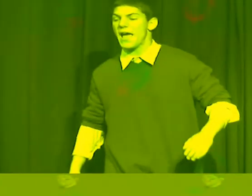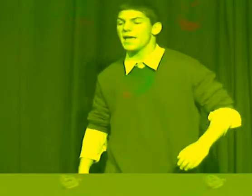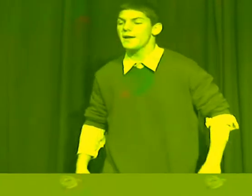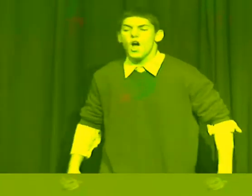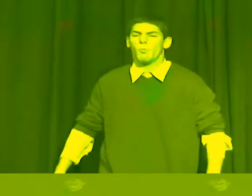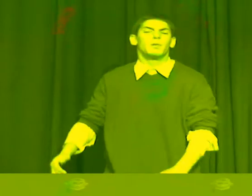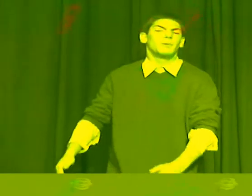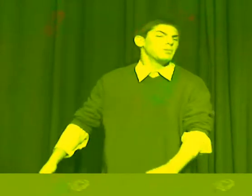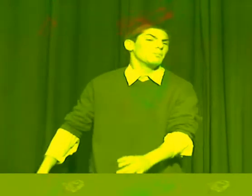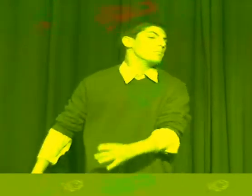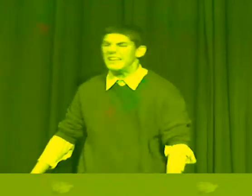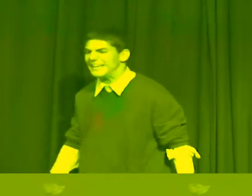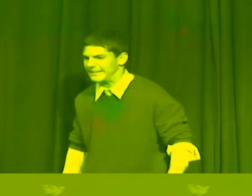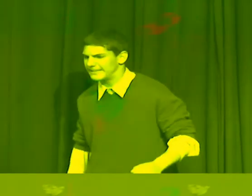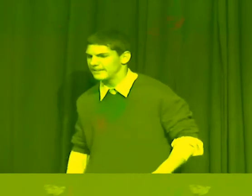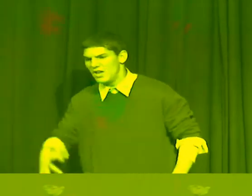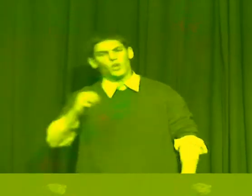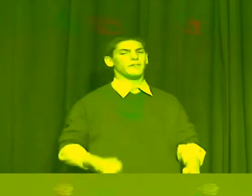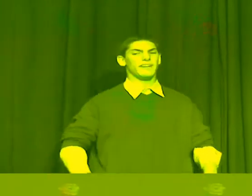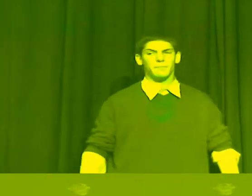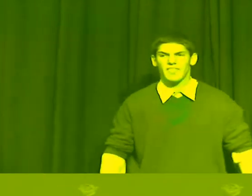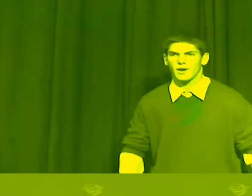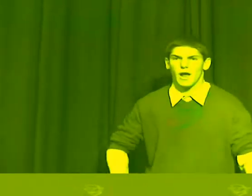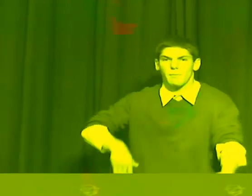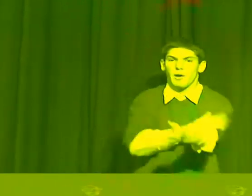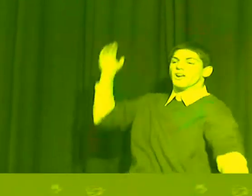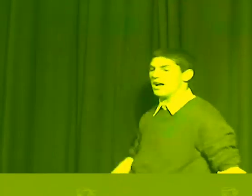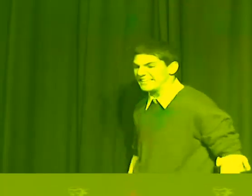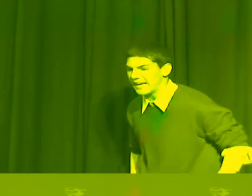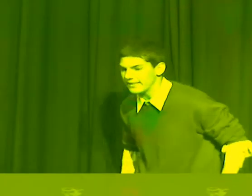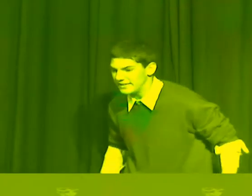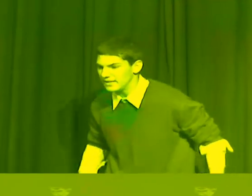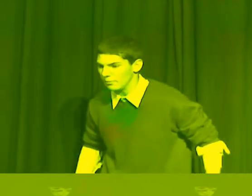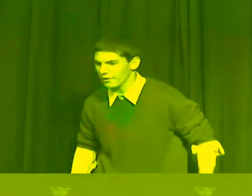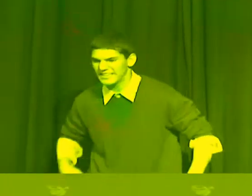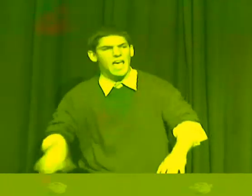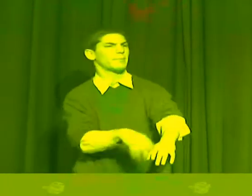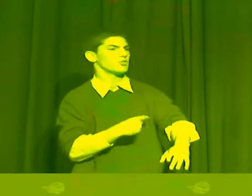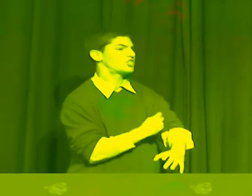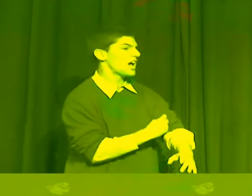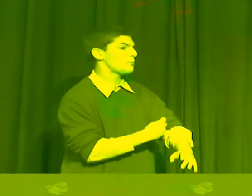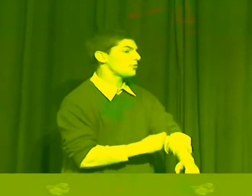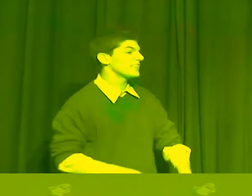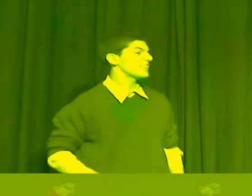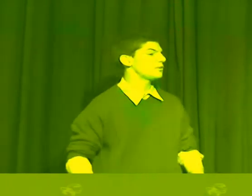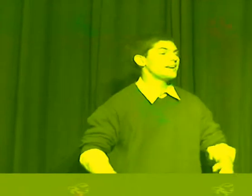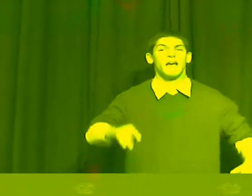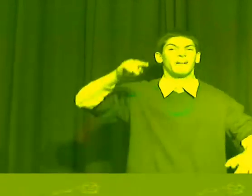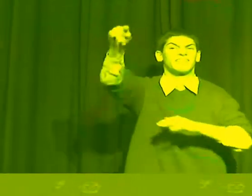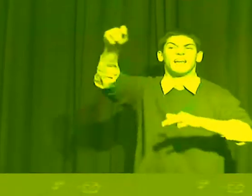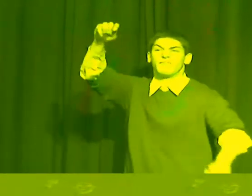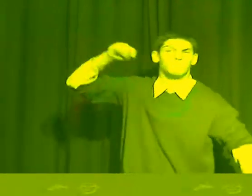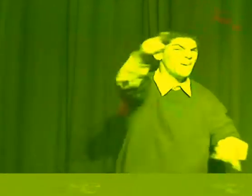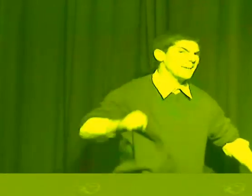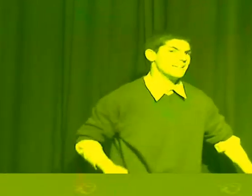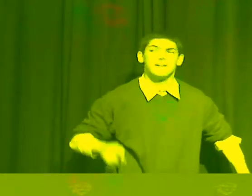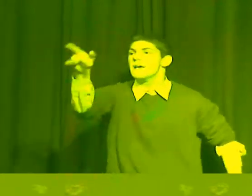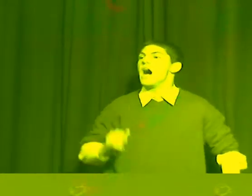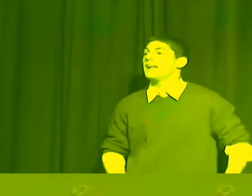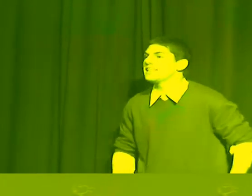bad? Oh, pl-pl-pl-please! Don't even give me that crap about unsightly needle marks. I'm so shot up with insulin right now, it's not even funny! I